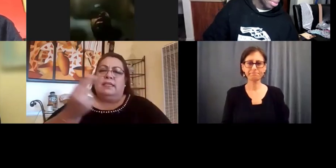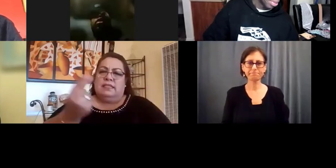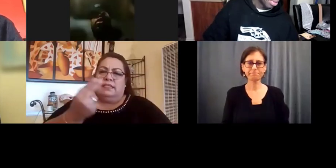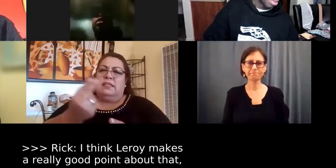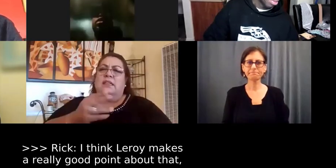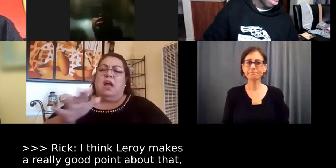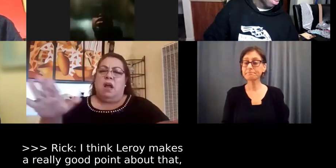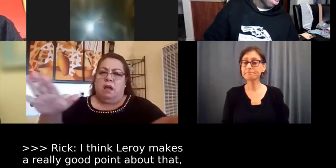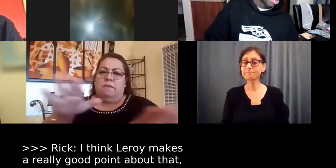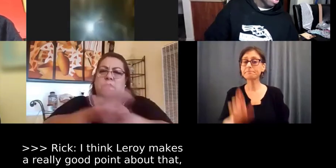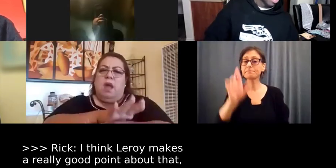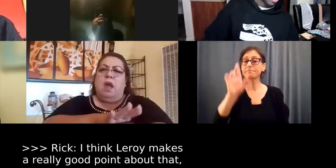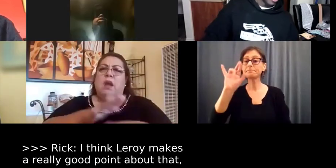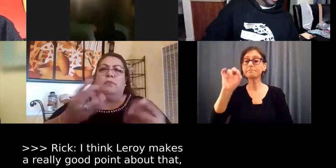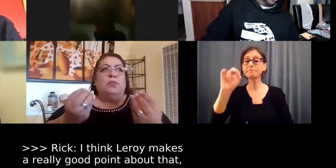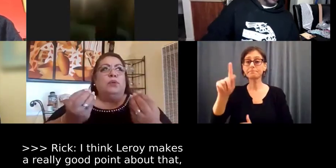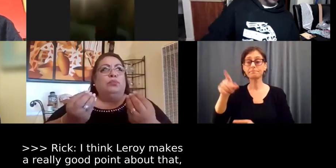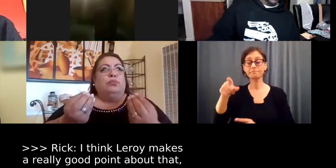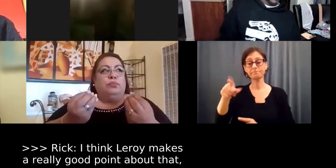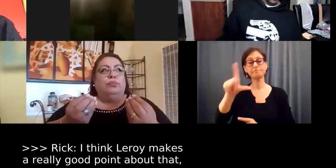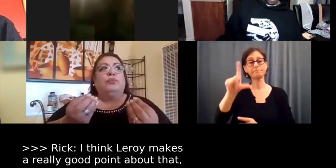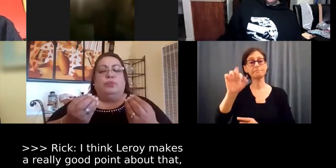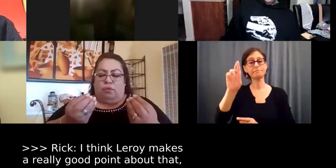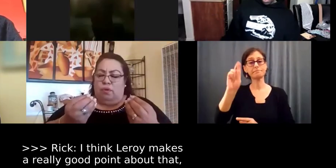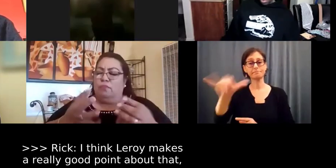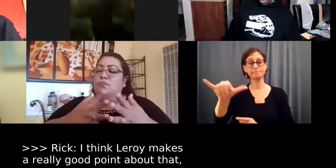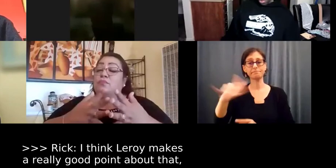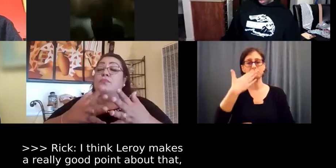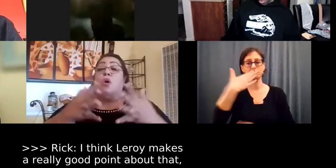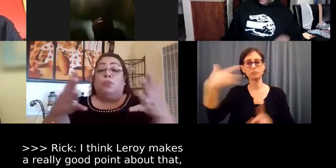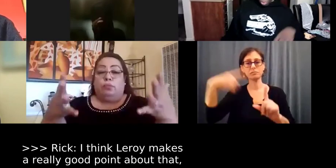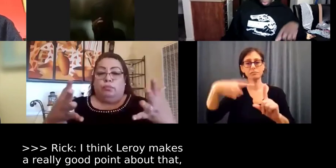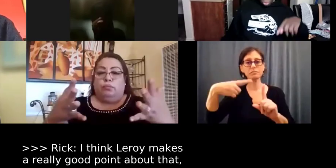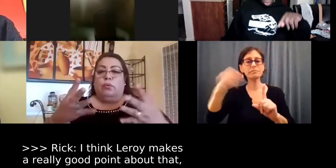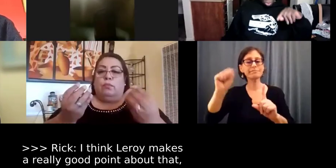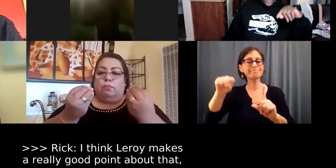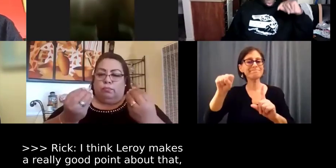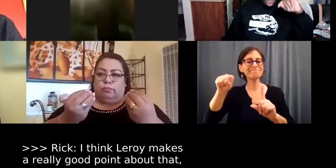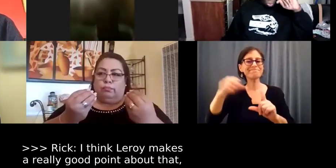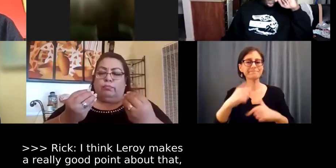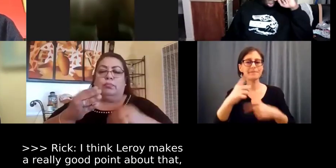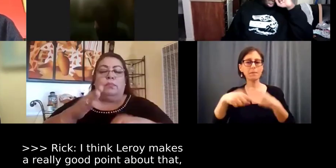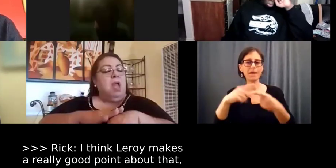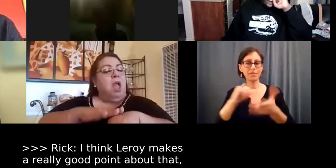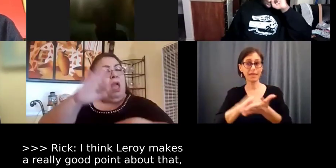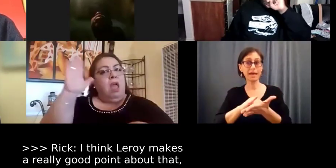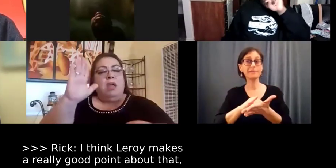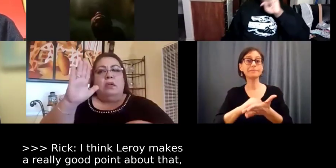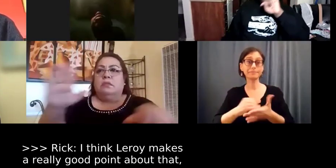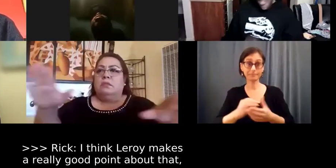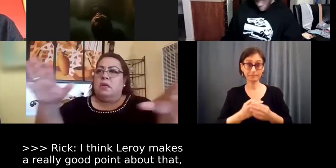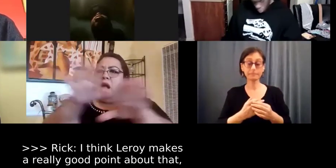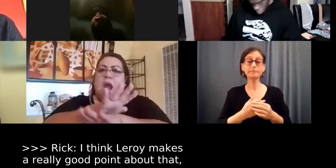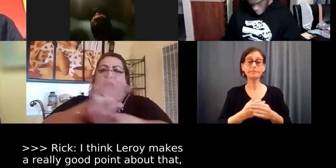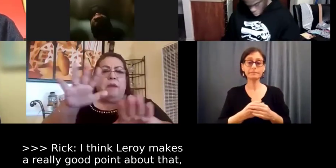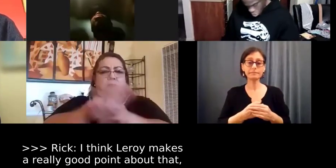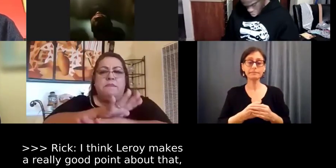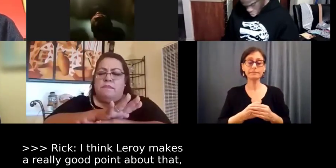i think lee lee makes a really good point about that that it